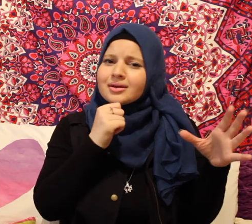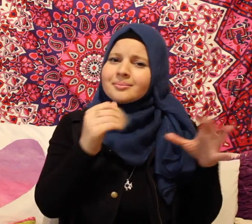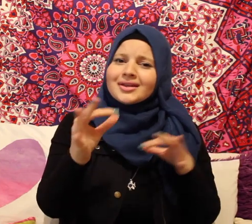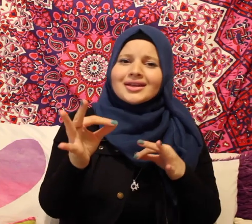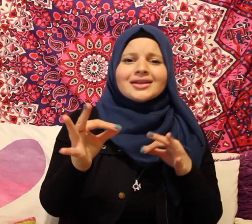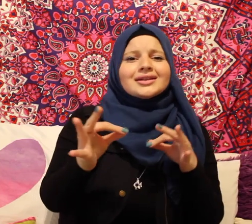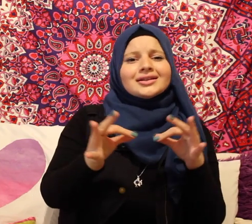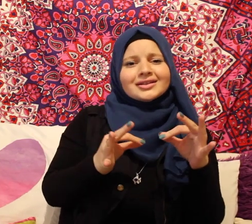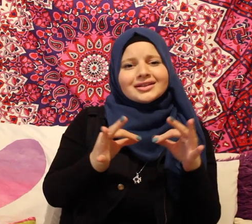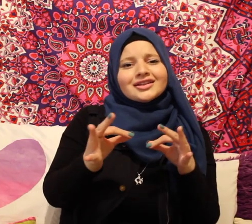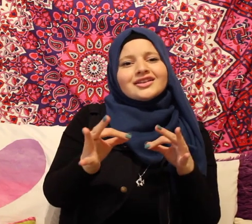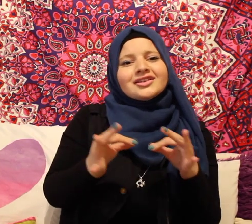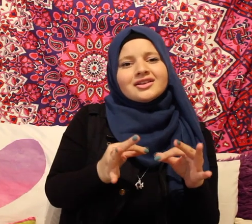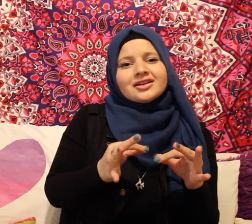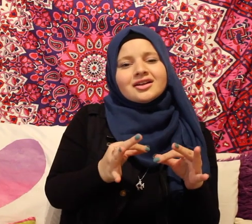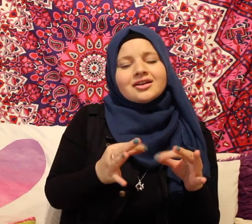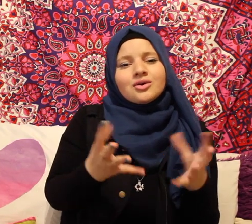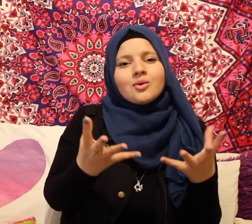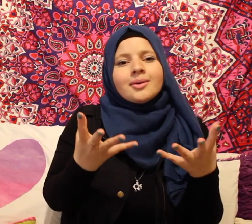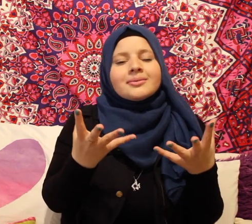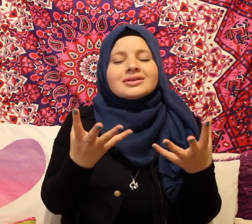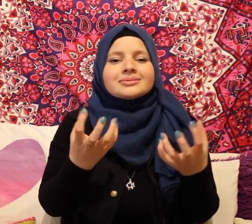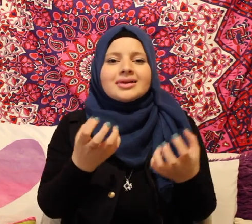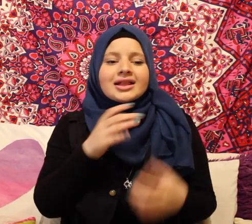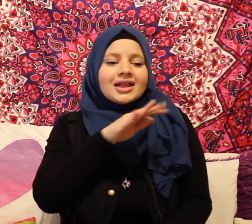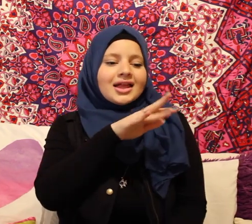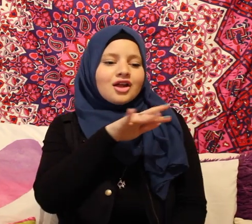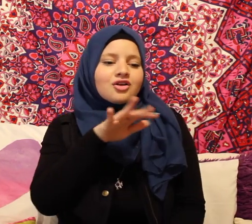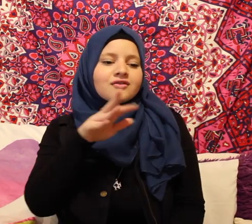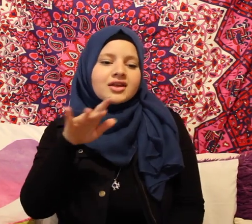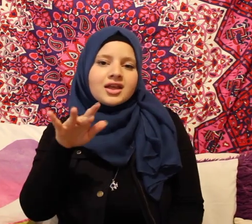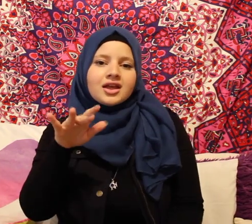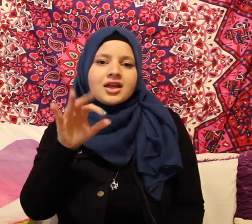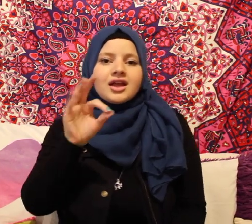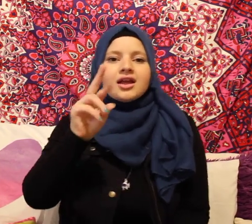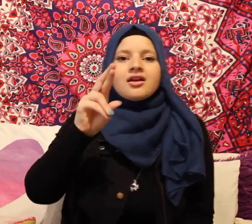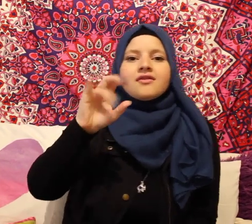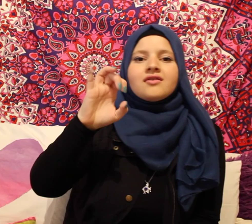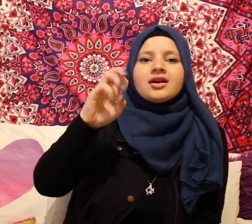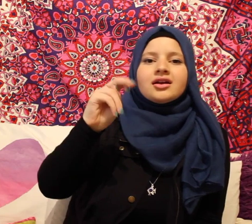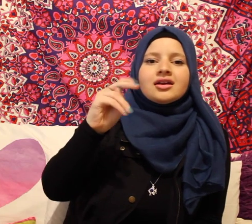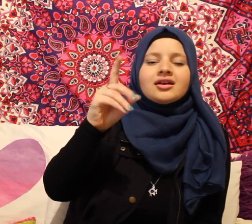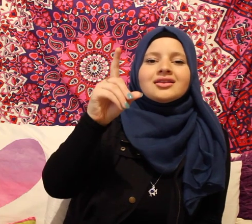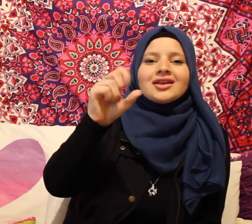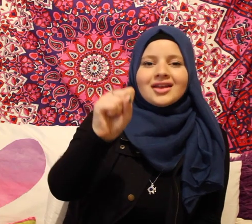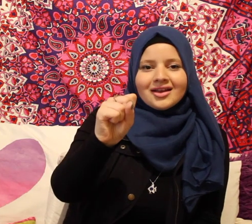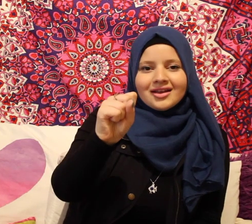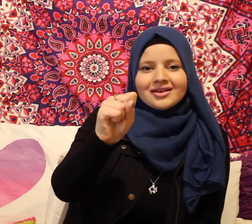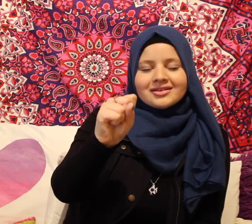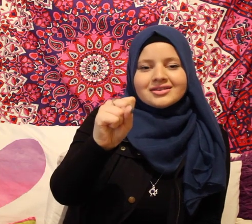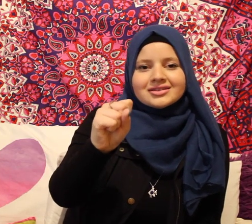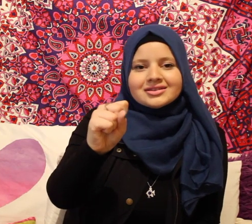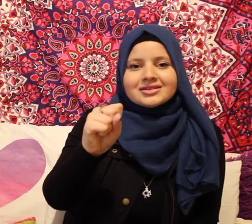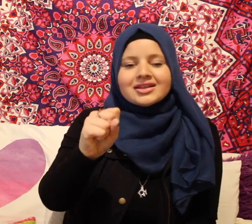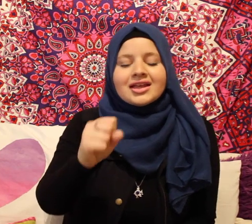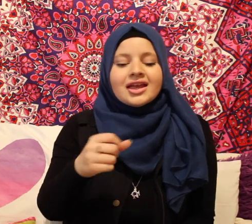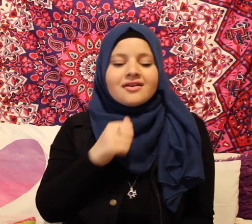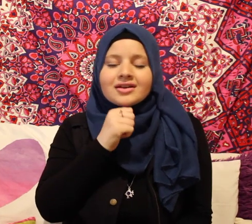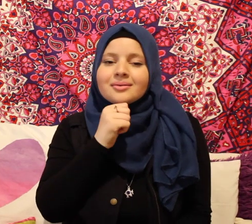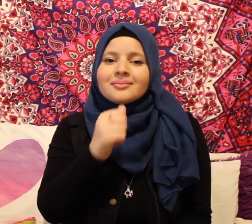made it clear? For me to spell it out for you, F-R-I-N-D-S Haven't